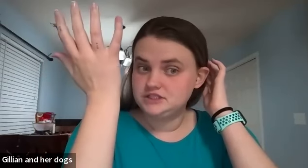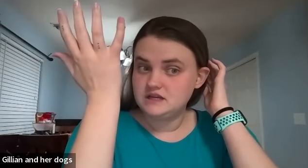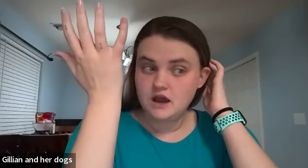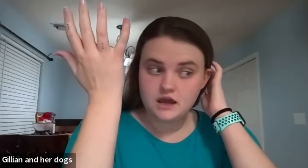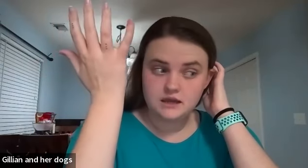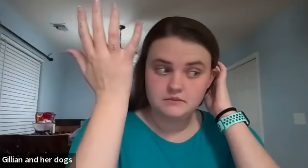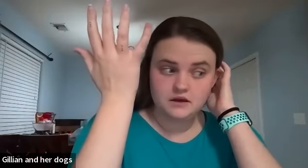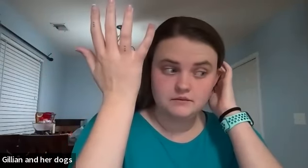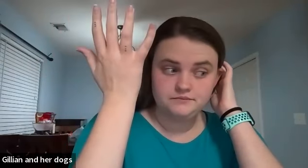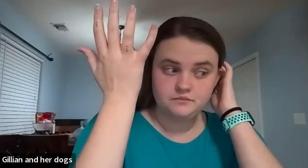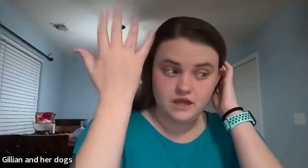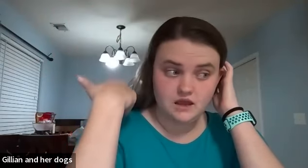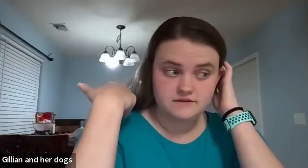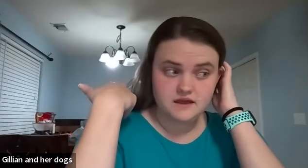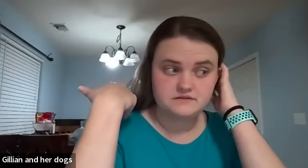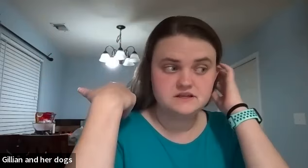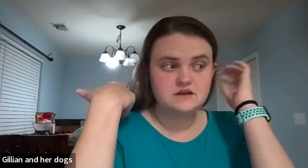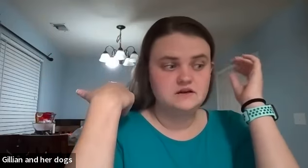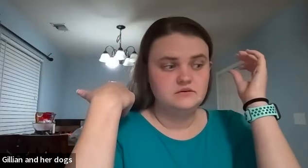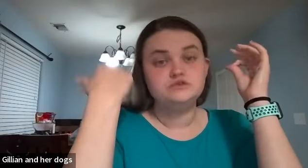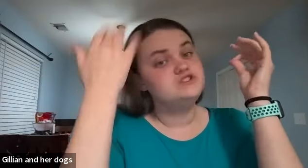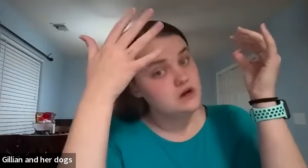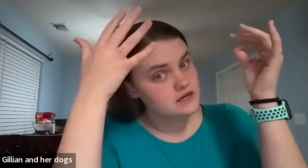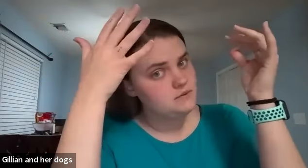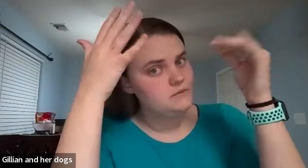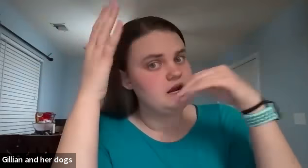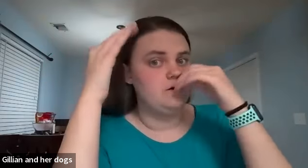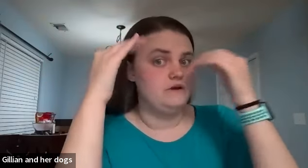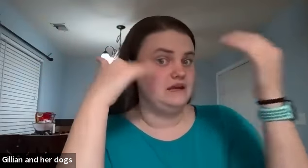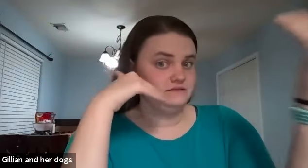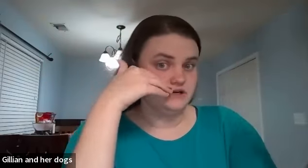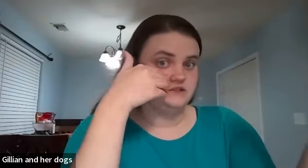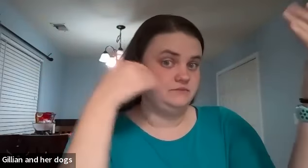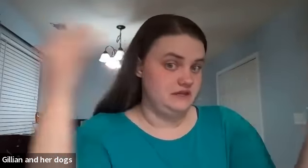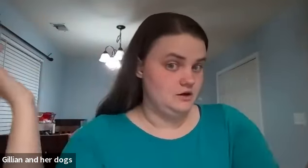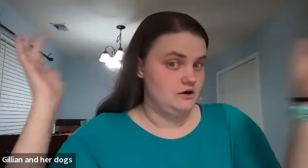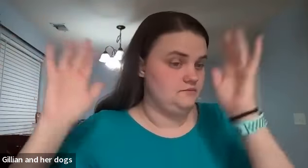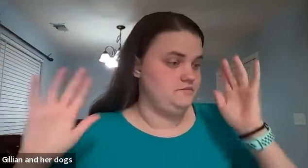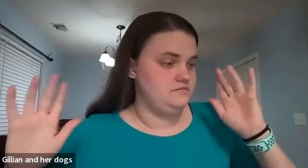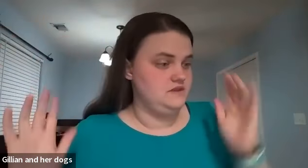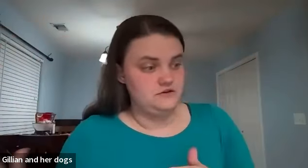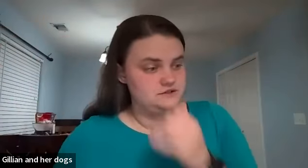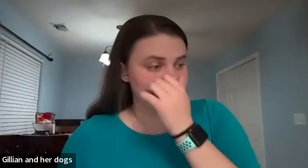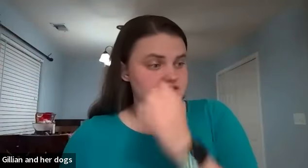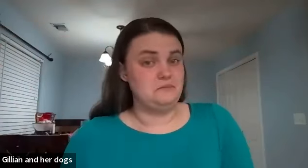time um we have left we'll start it but we may not go in as much depending on um the others so